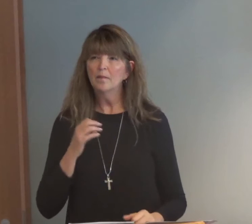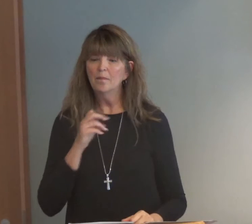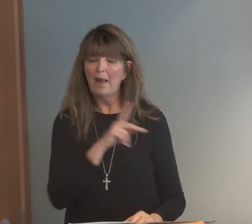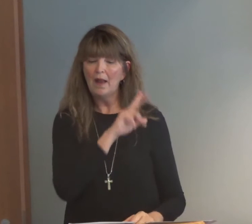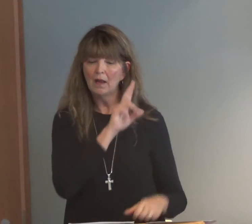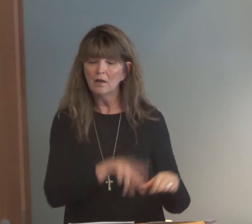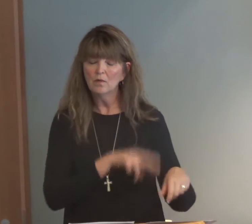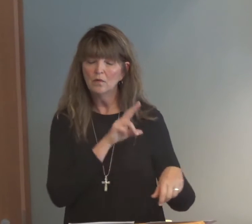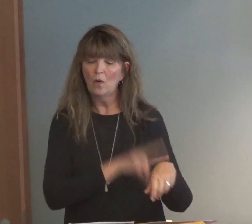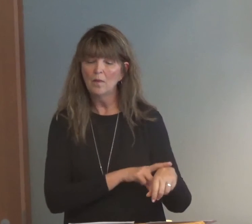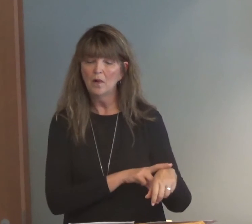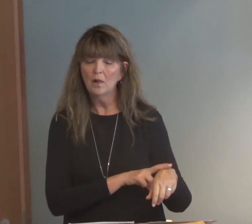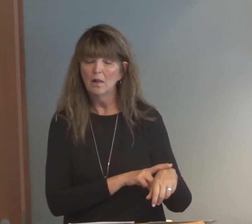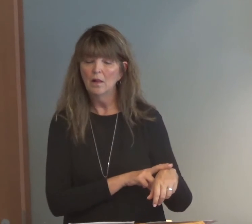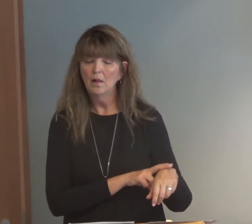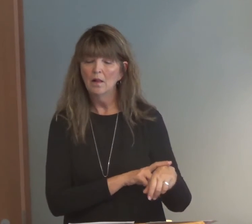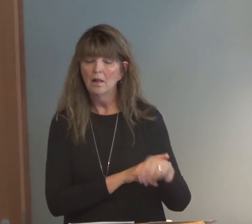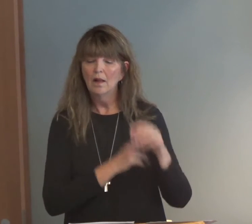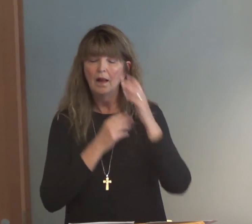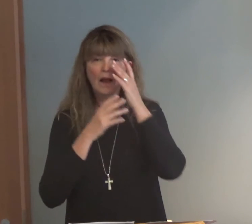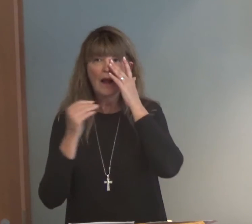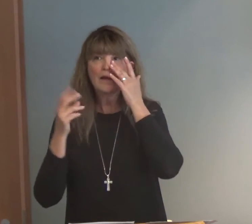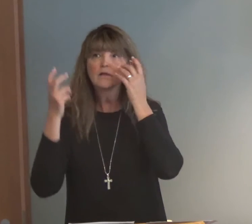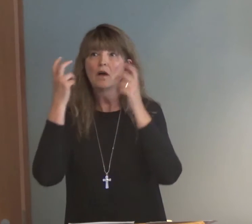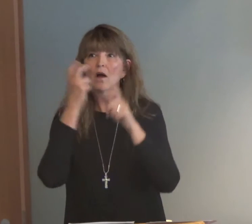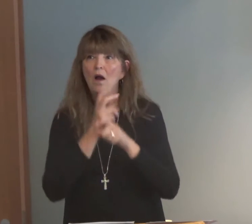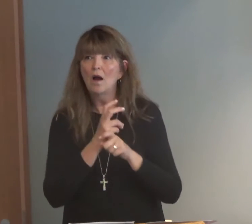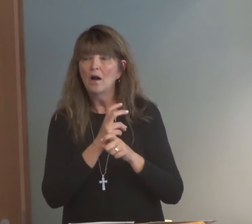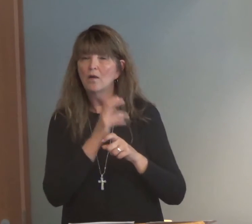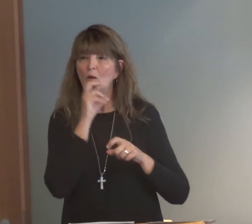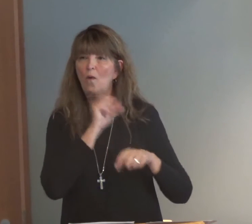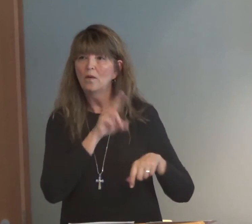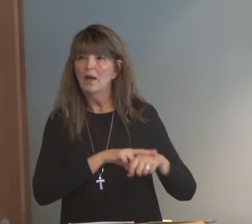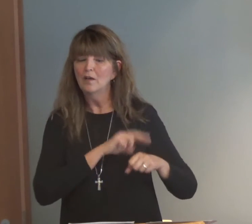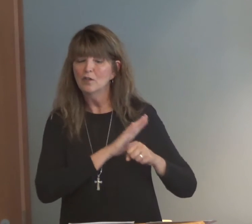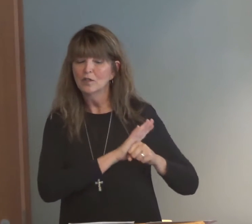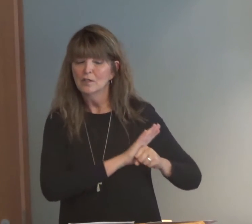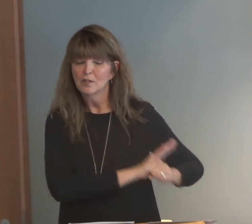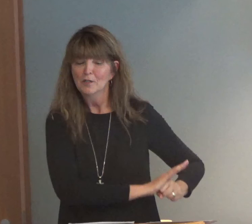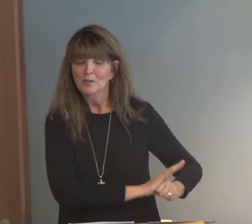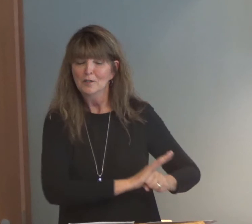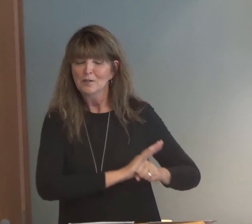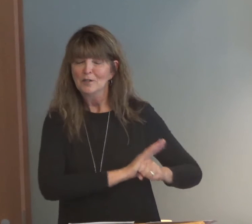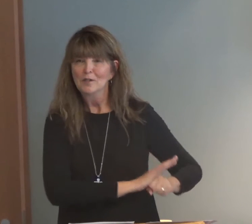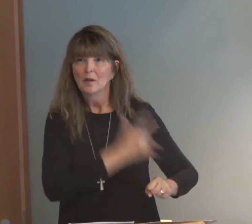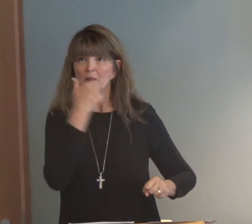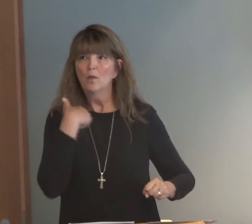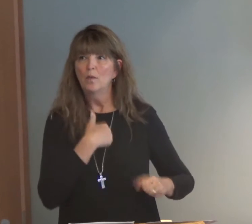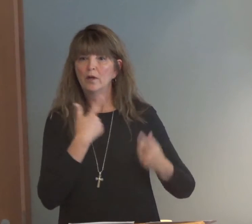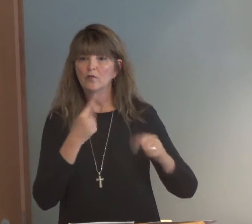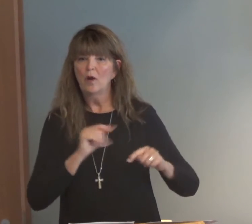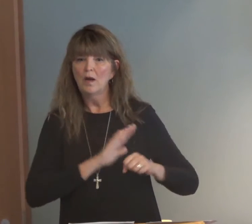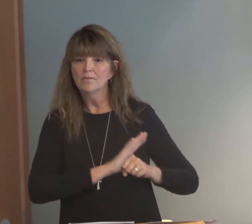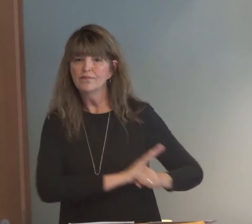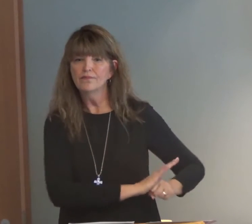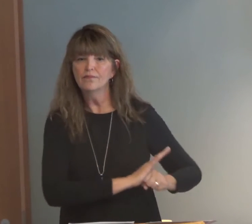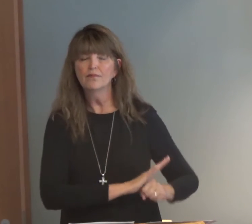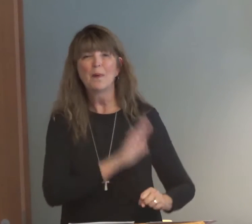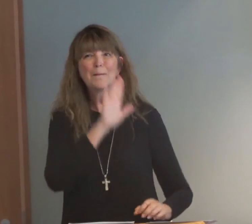excitement and zeal. But before long, we're back to our old ways. And it can be really hard to put that old nature